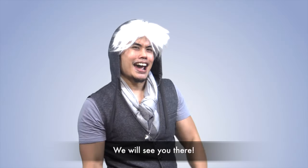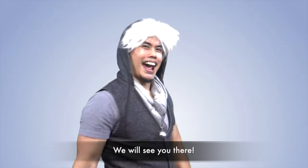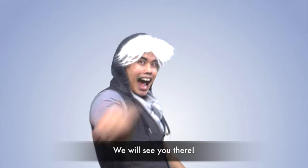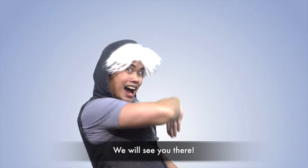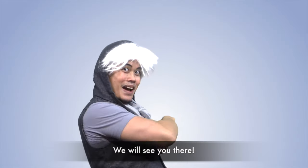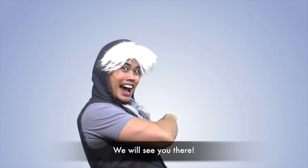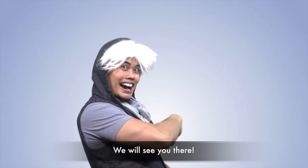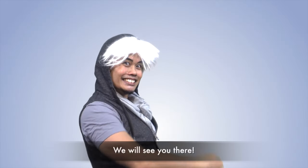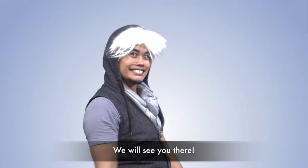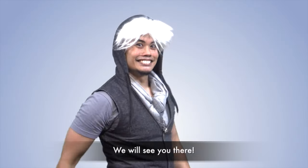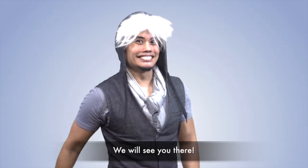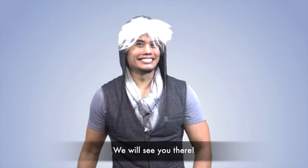Hey, we will see you there.